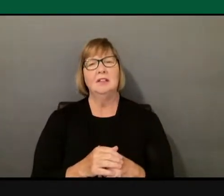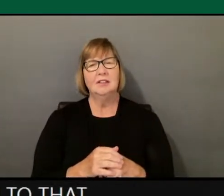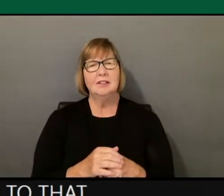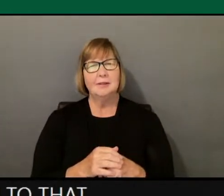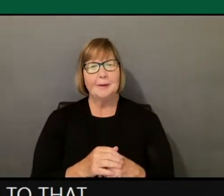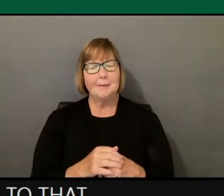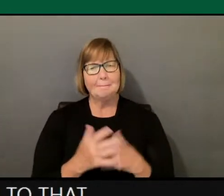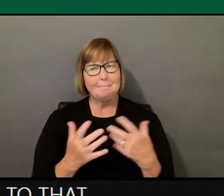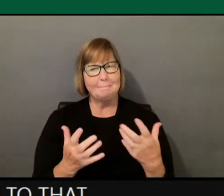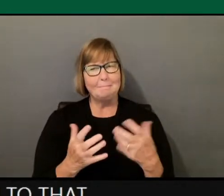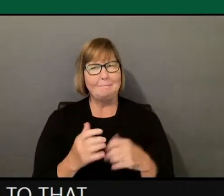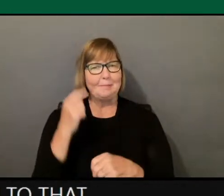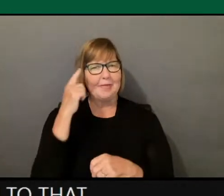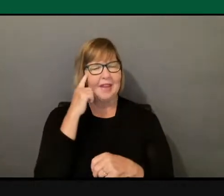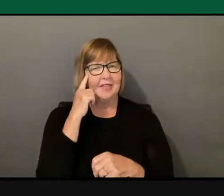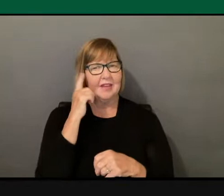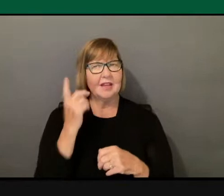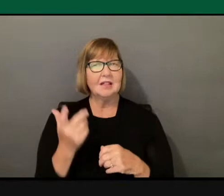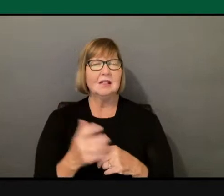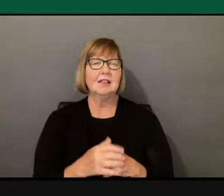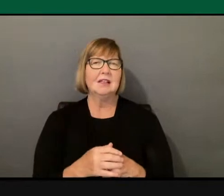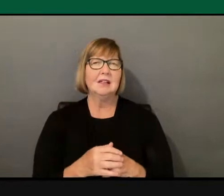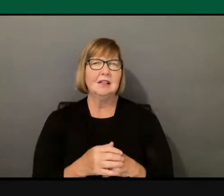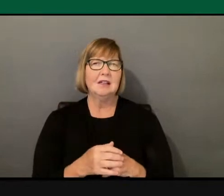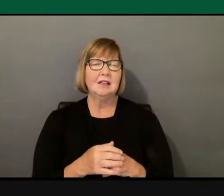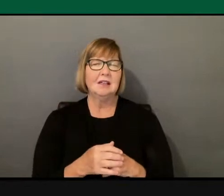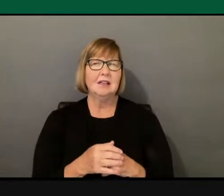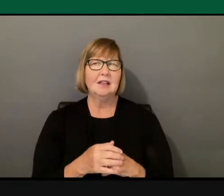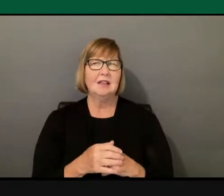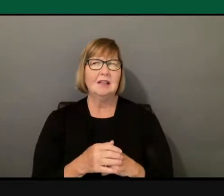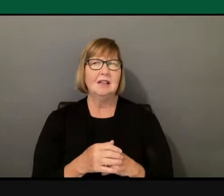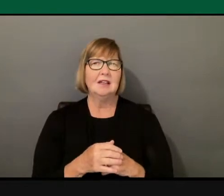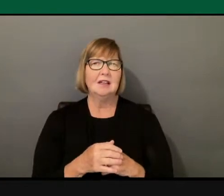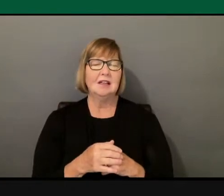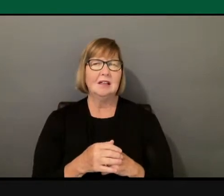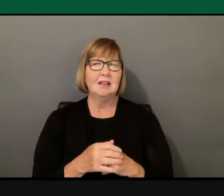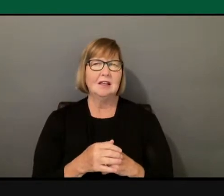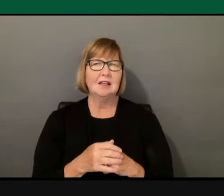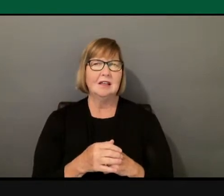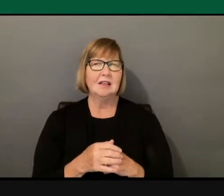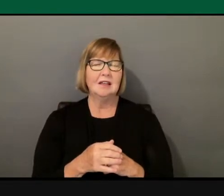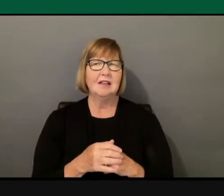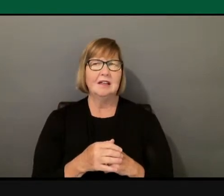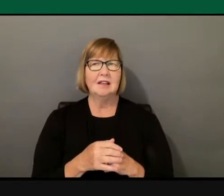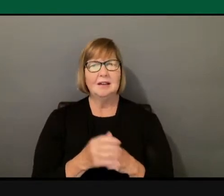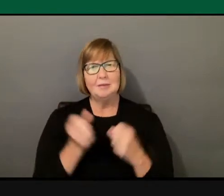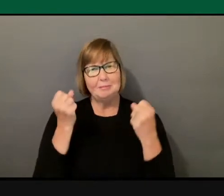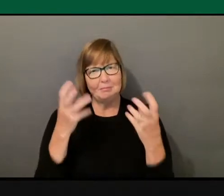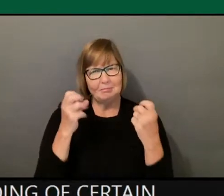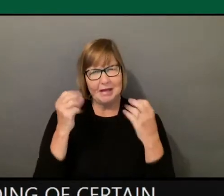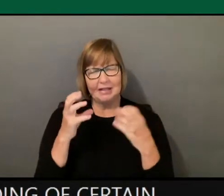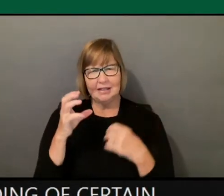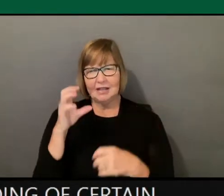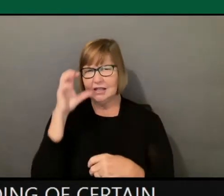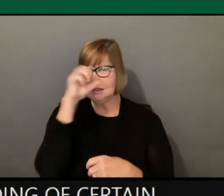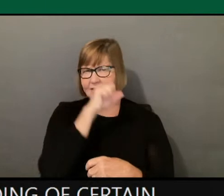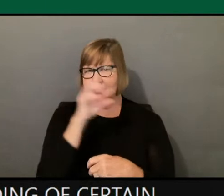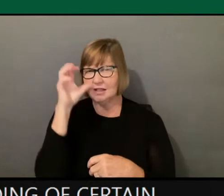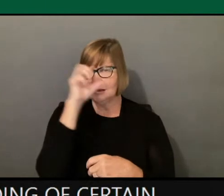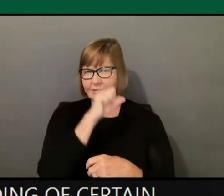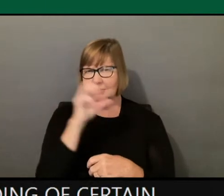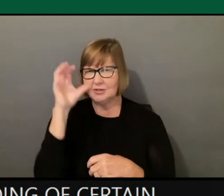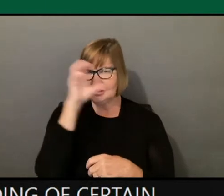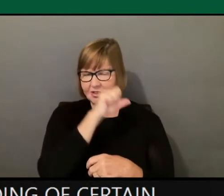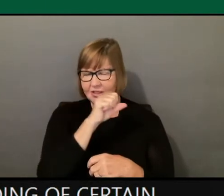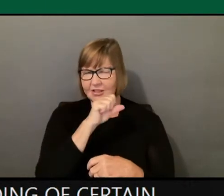But I think there's a lot of undoing of certain assumptions about, especially Christianity,